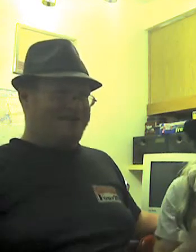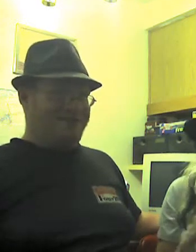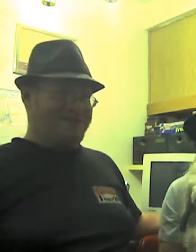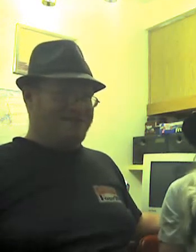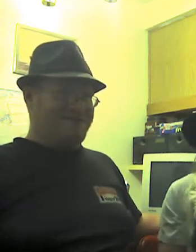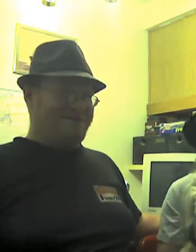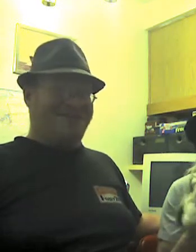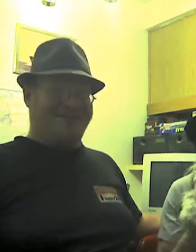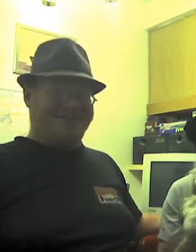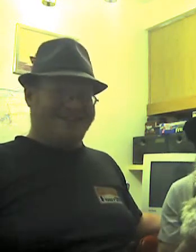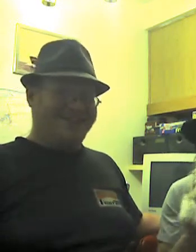go to the Super Bowl.